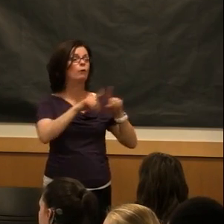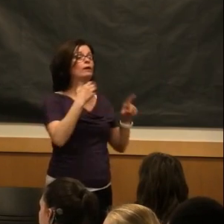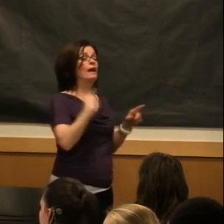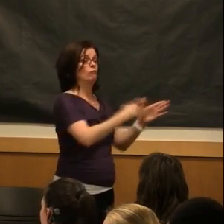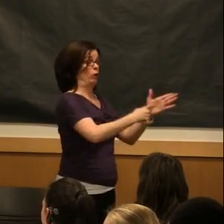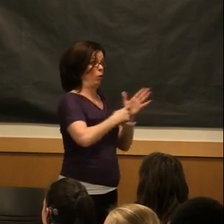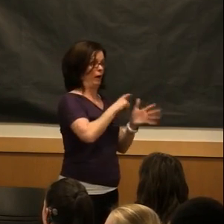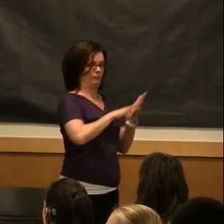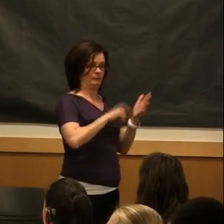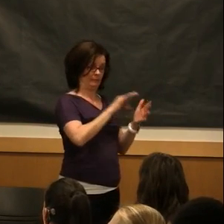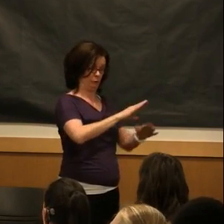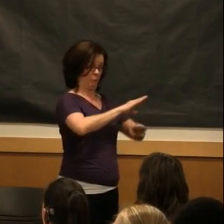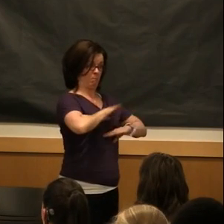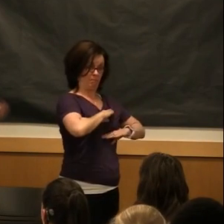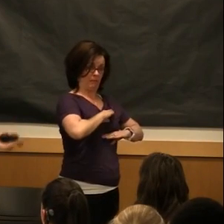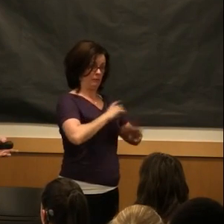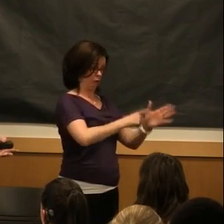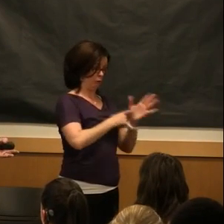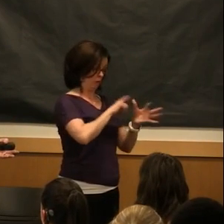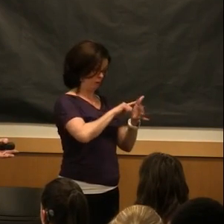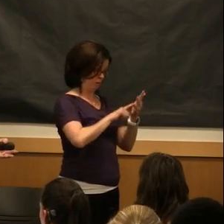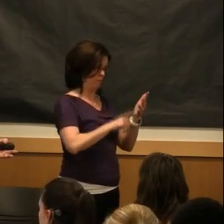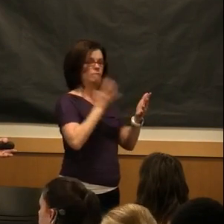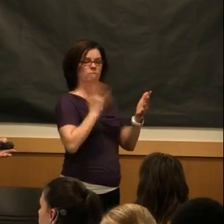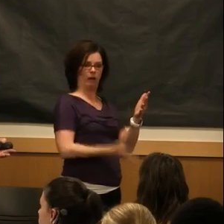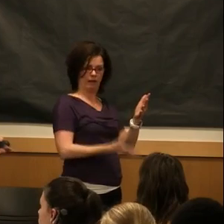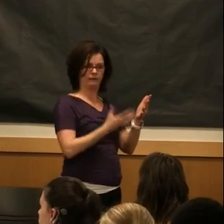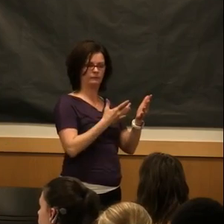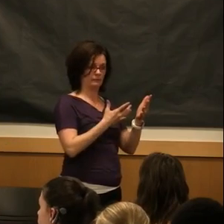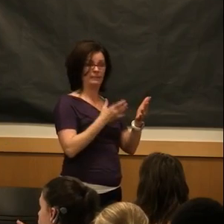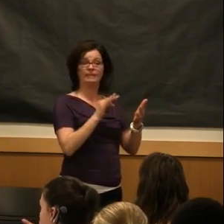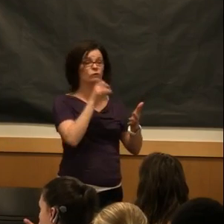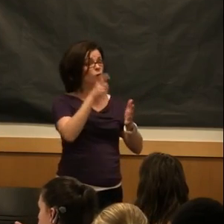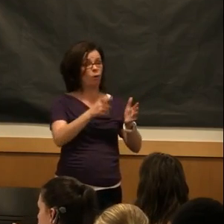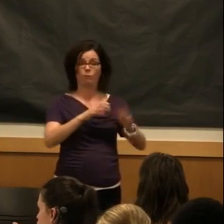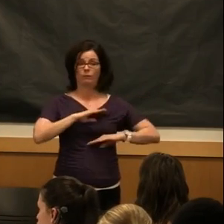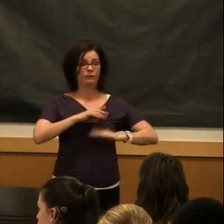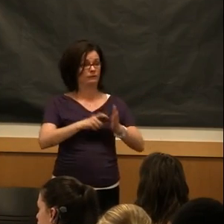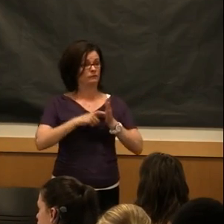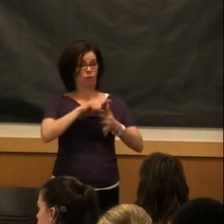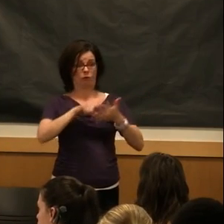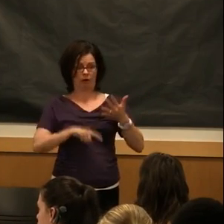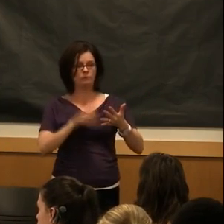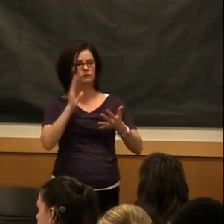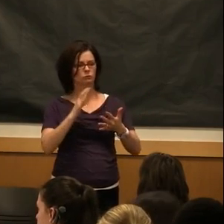If you don't meet those requirements, that's when we'll sit down and talk and try to get you on a success plan.